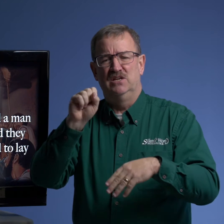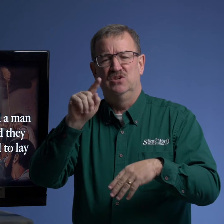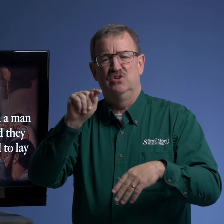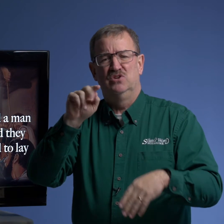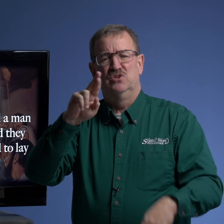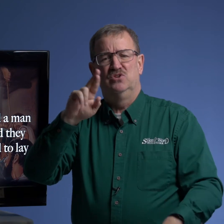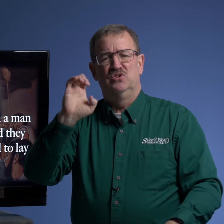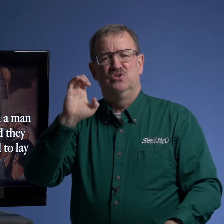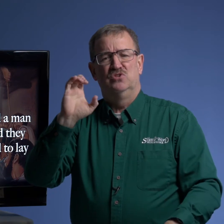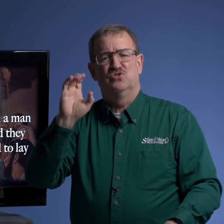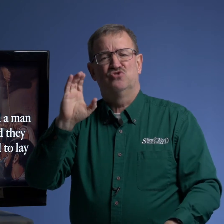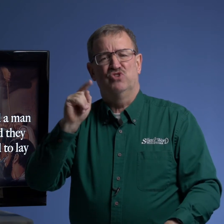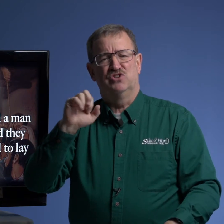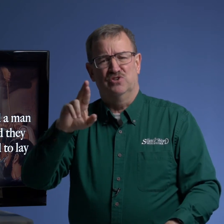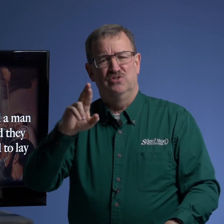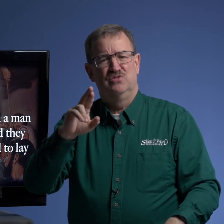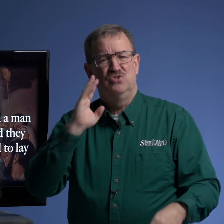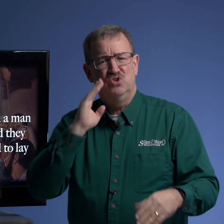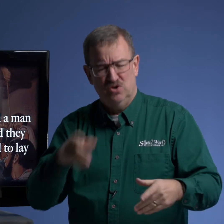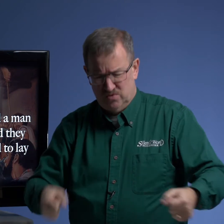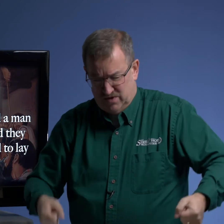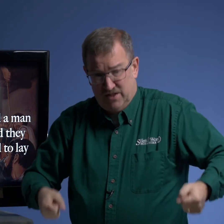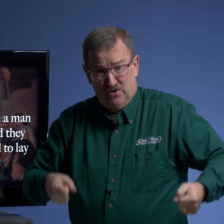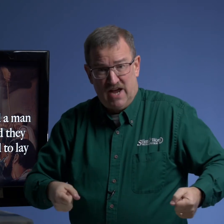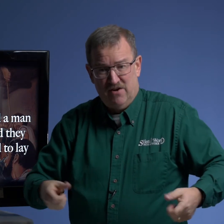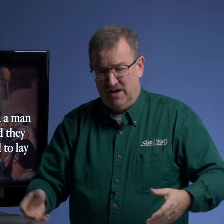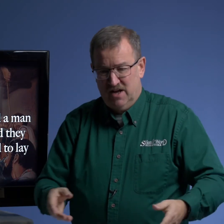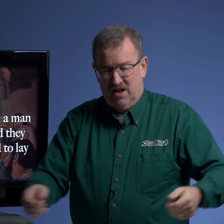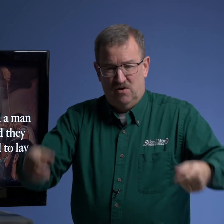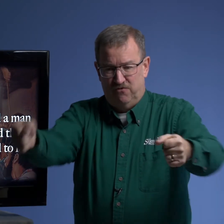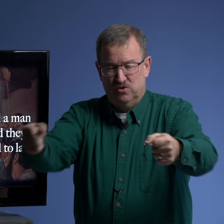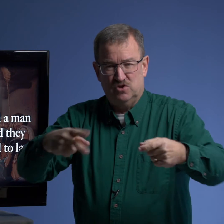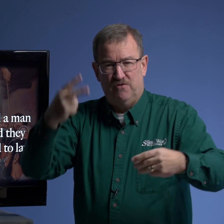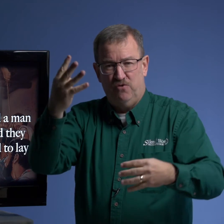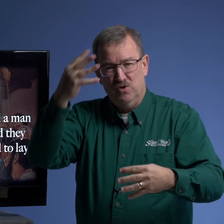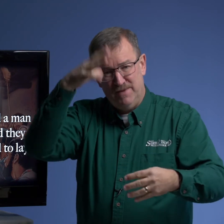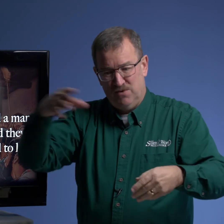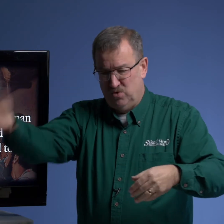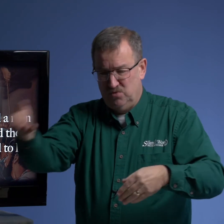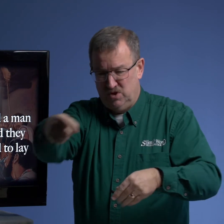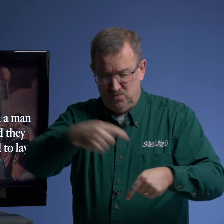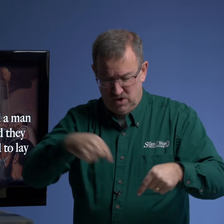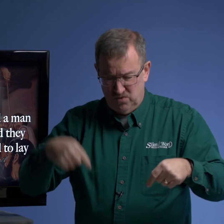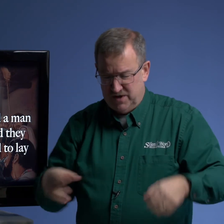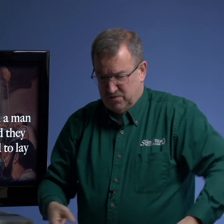stretcher do you know when and they'll carry on for so the four men one one one one they were